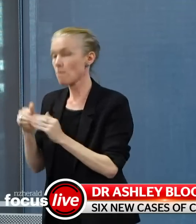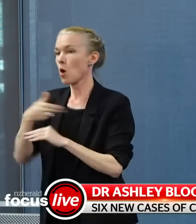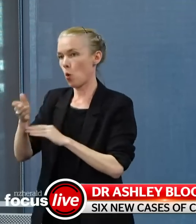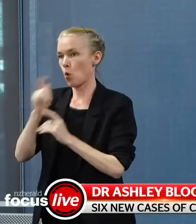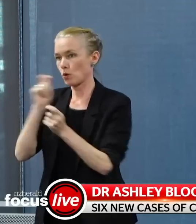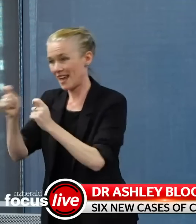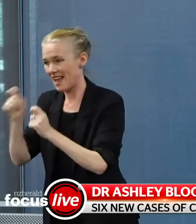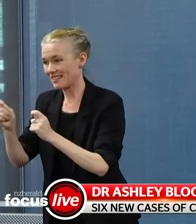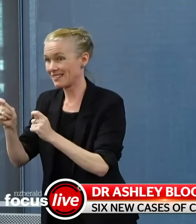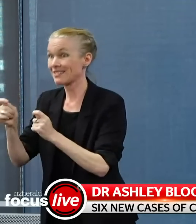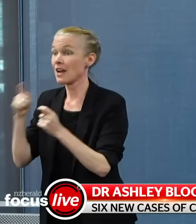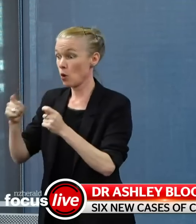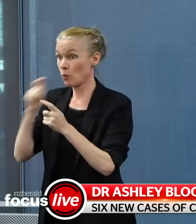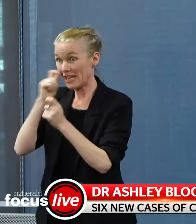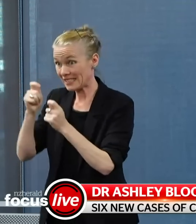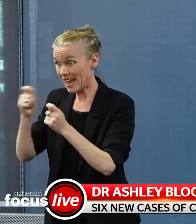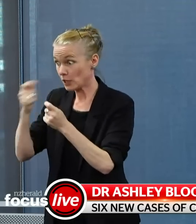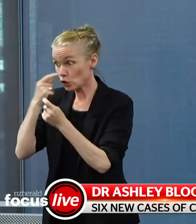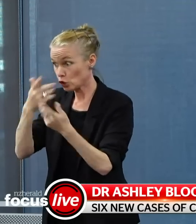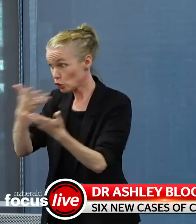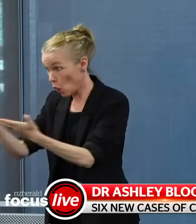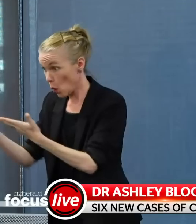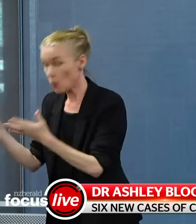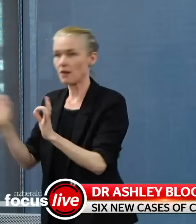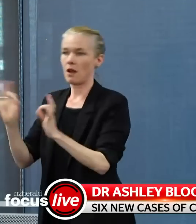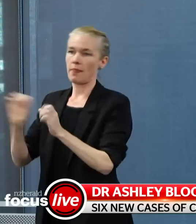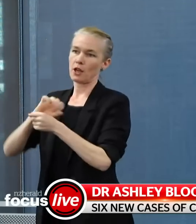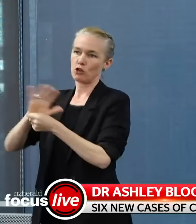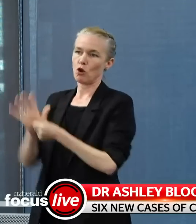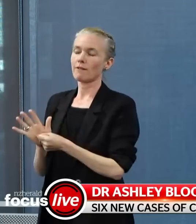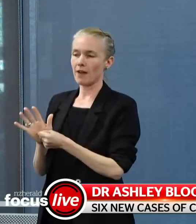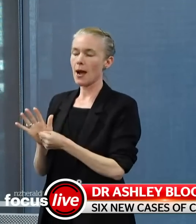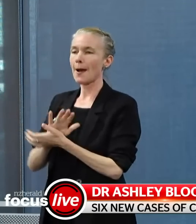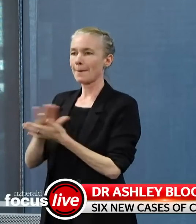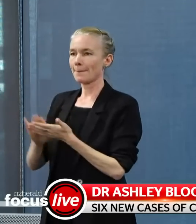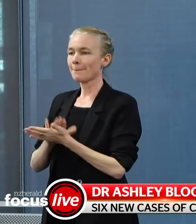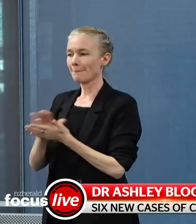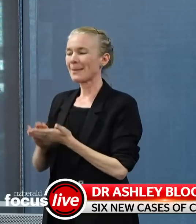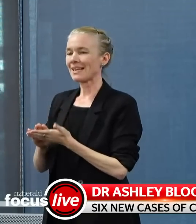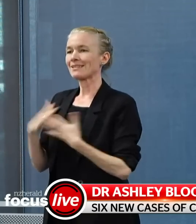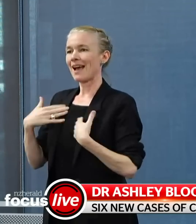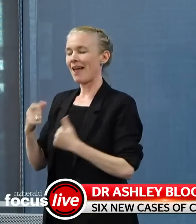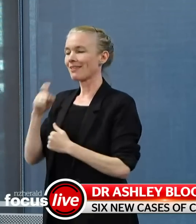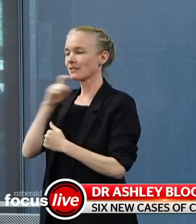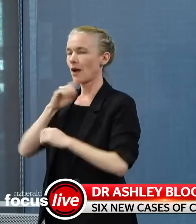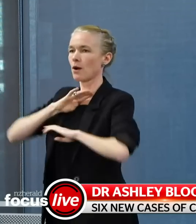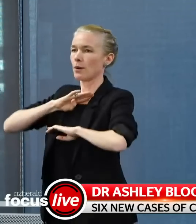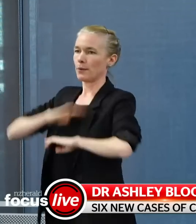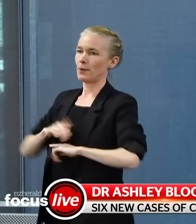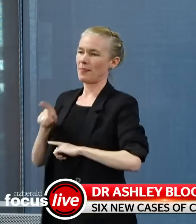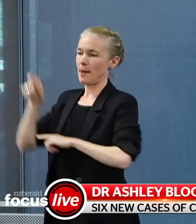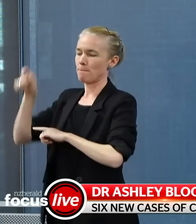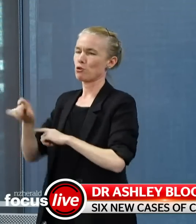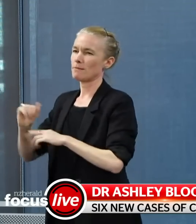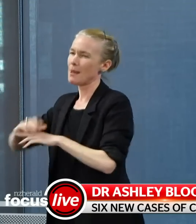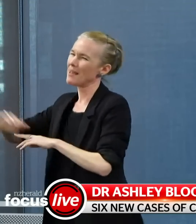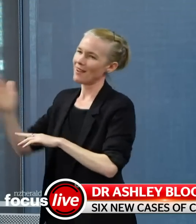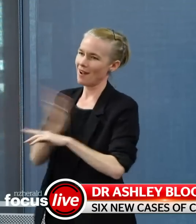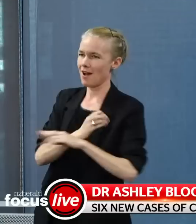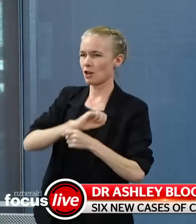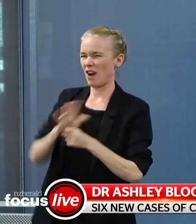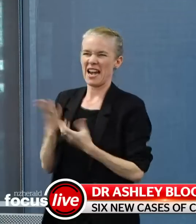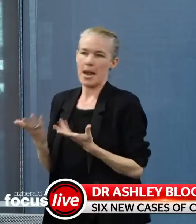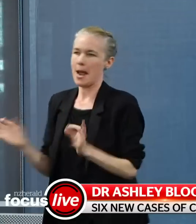negative, which helped the Public Health Unit draw the conclusion that this was indeed an old case and not an acute or an active case. Why was